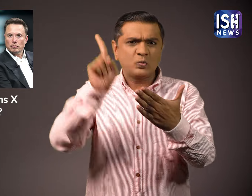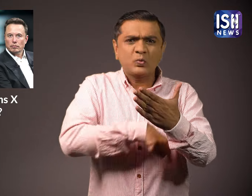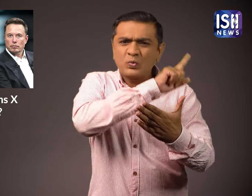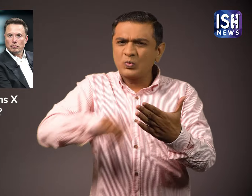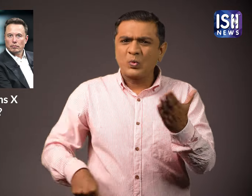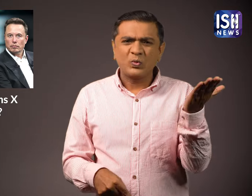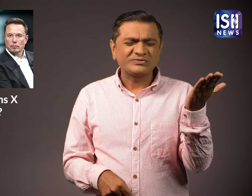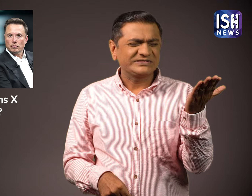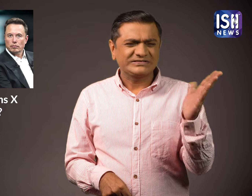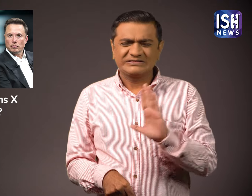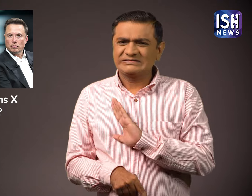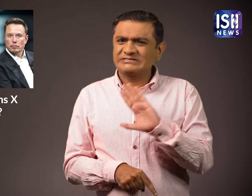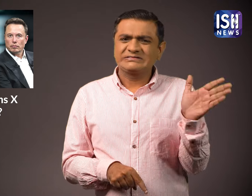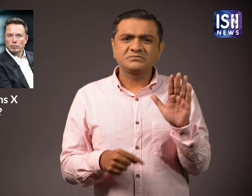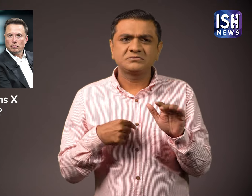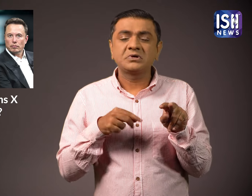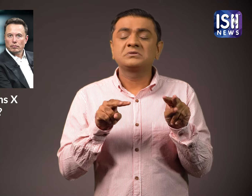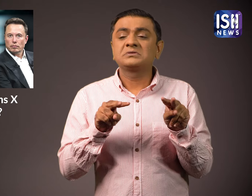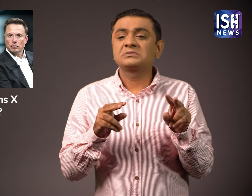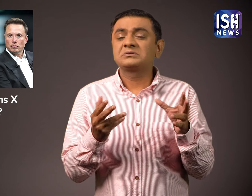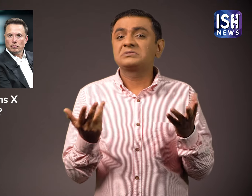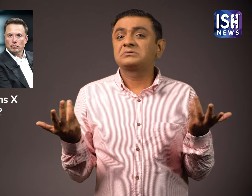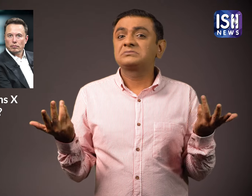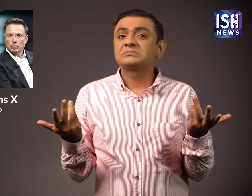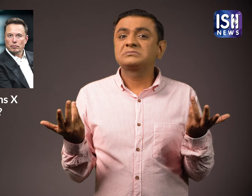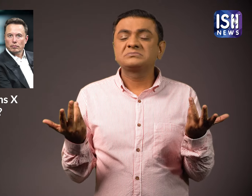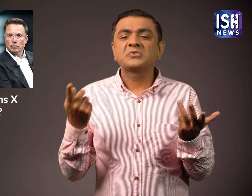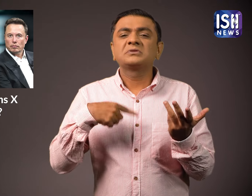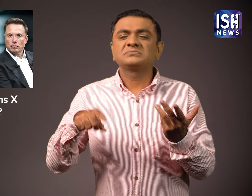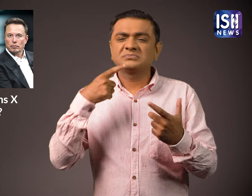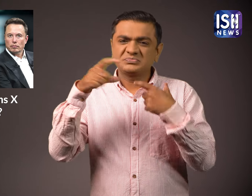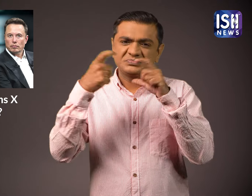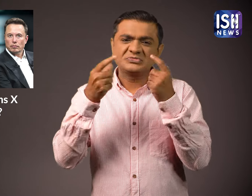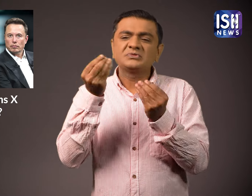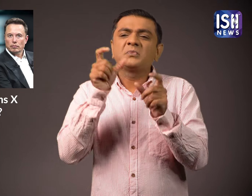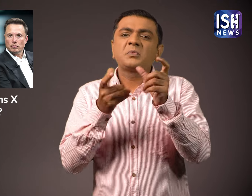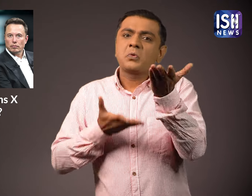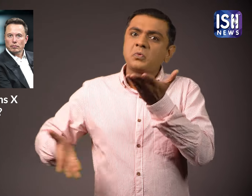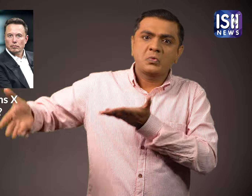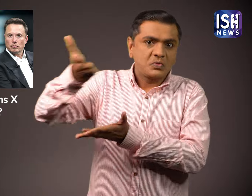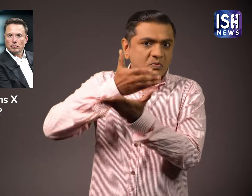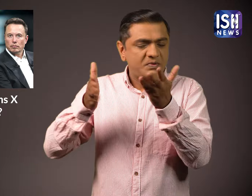criticized Justice Alexandre de Mourinho's verdict to ban X and opposed it.